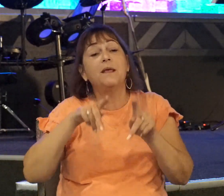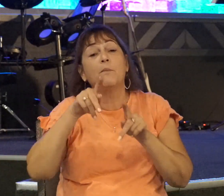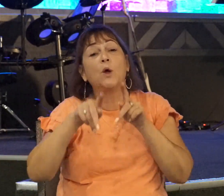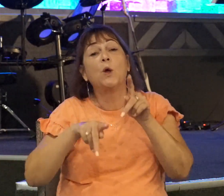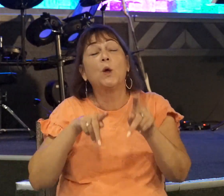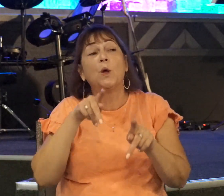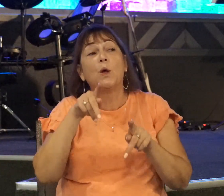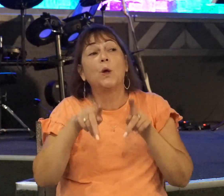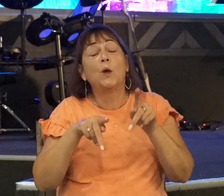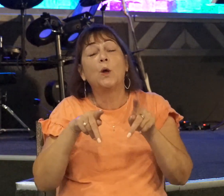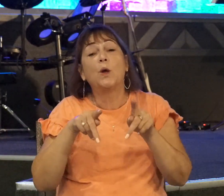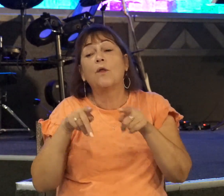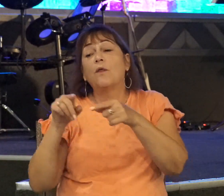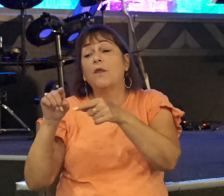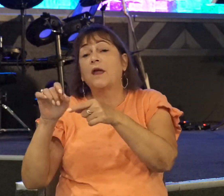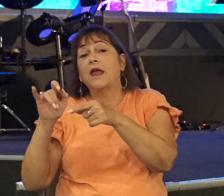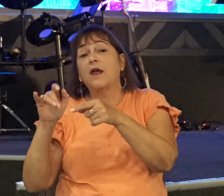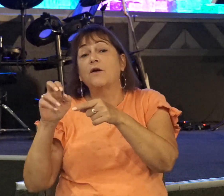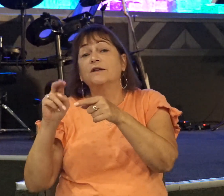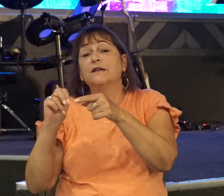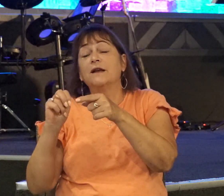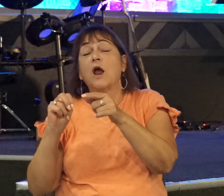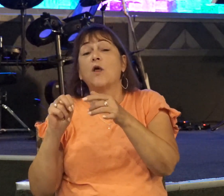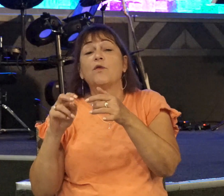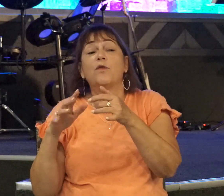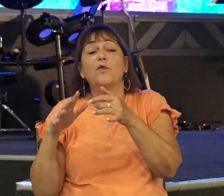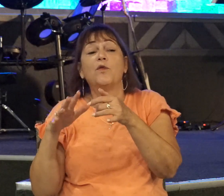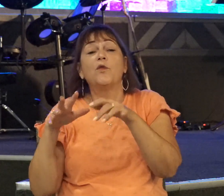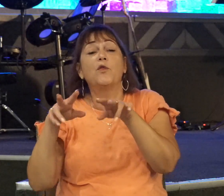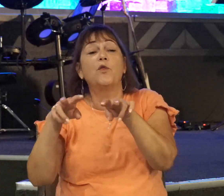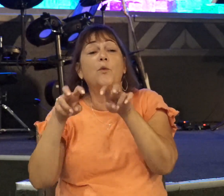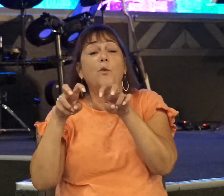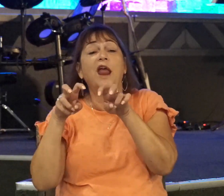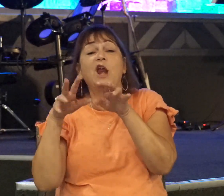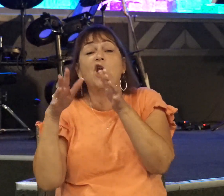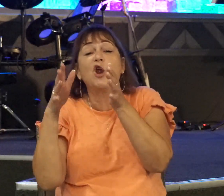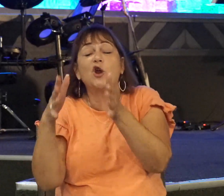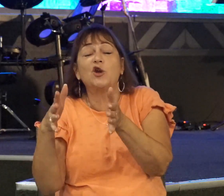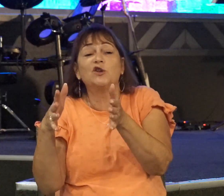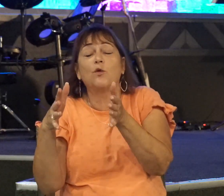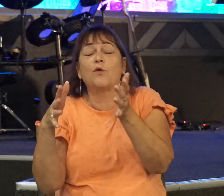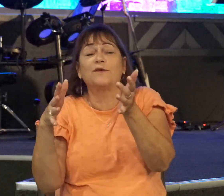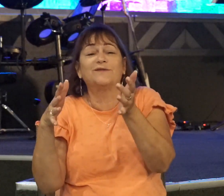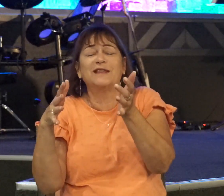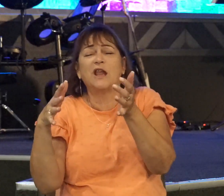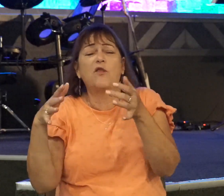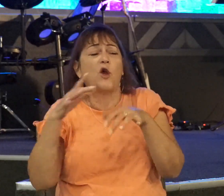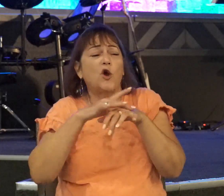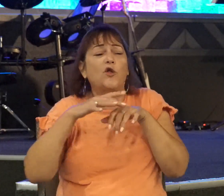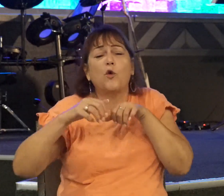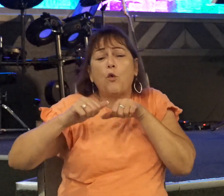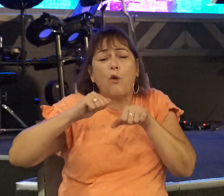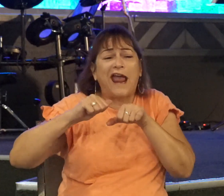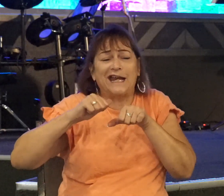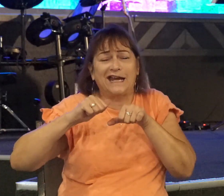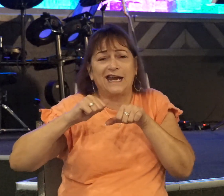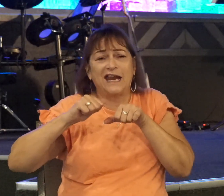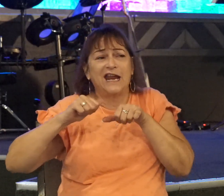The garrison and the raiders also trembled, and the earth quaked, so that it was a very great trembling. So,